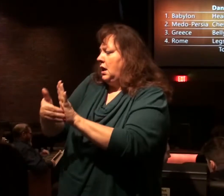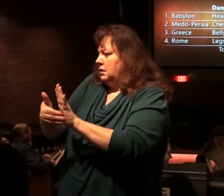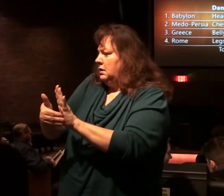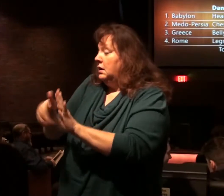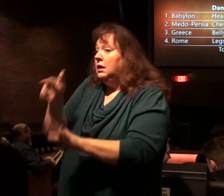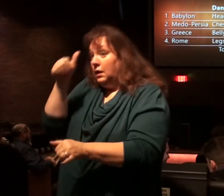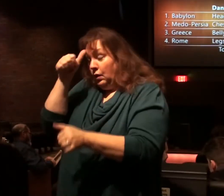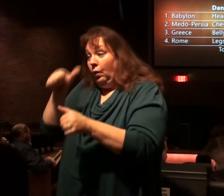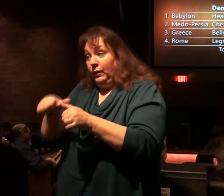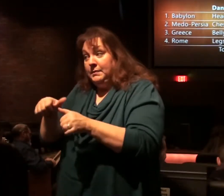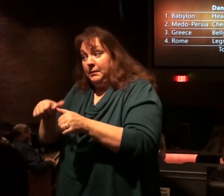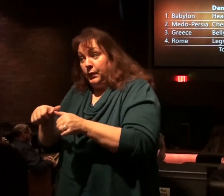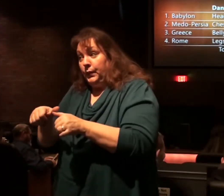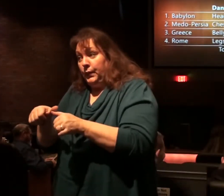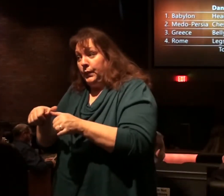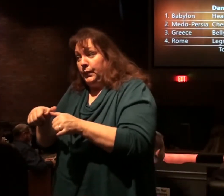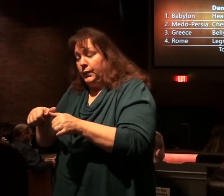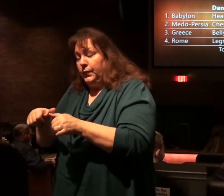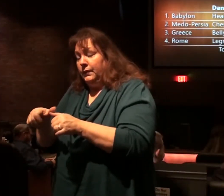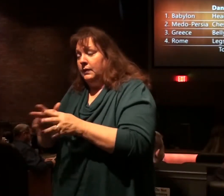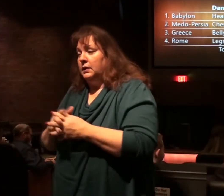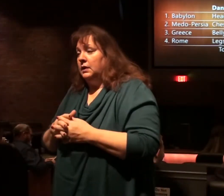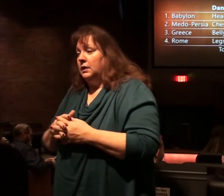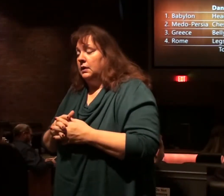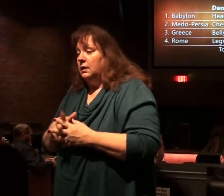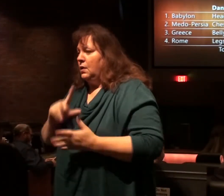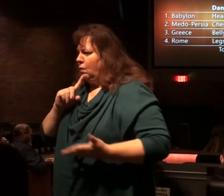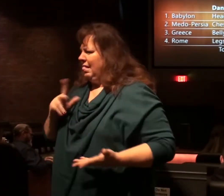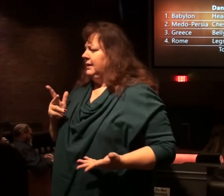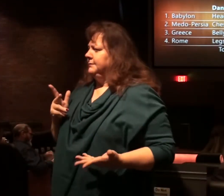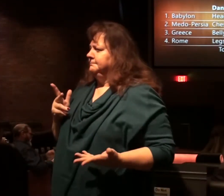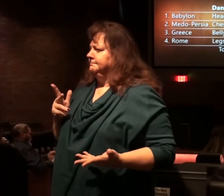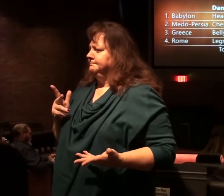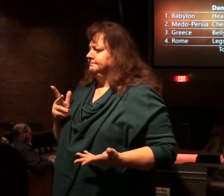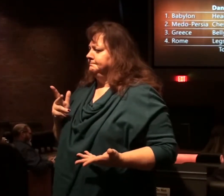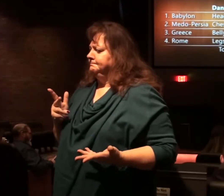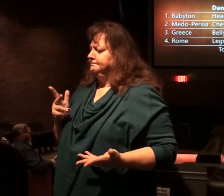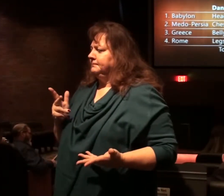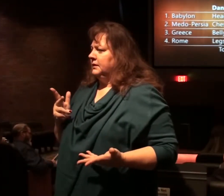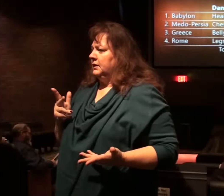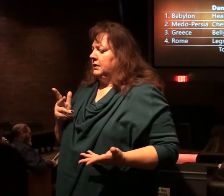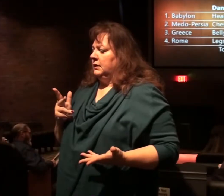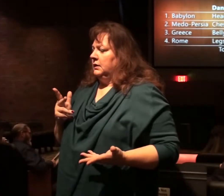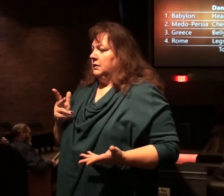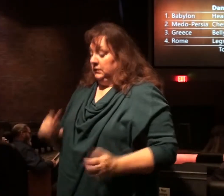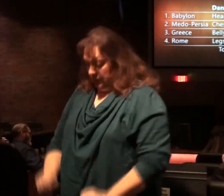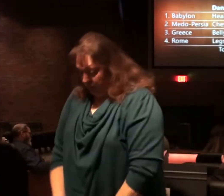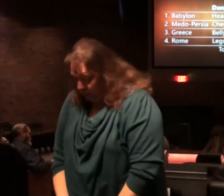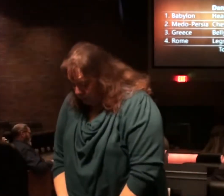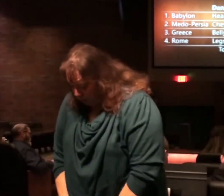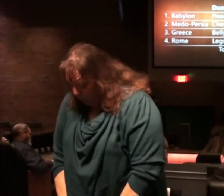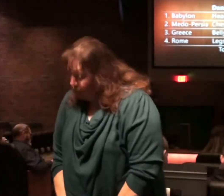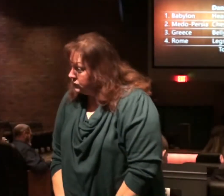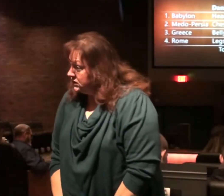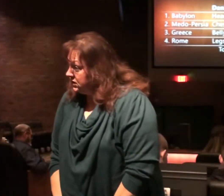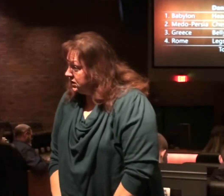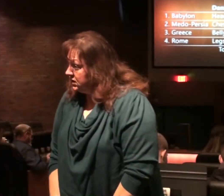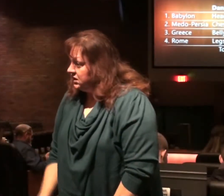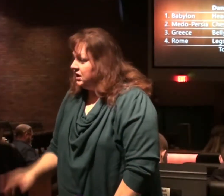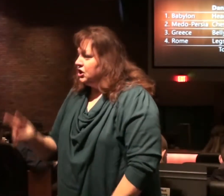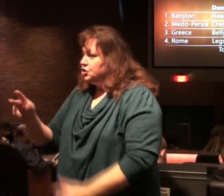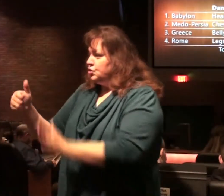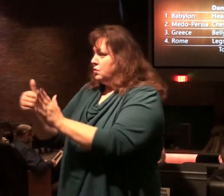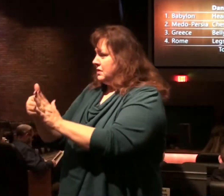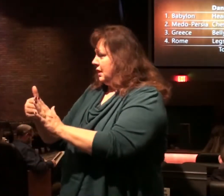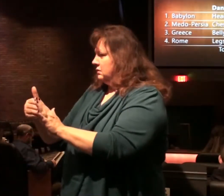Remember that really when you cover the tunnels, you got a 2